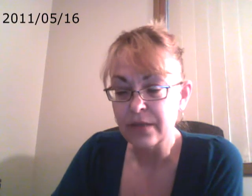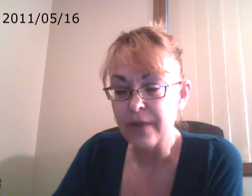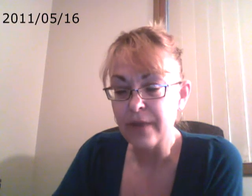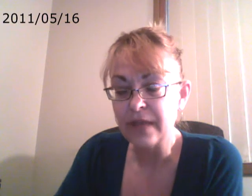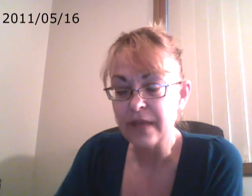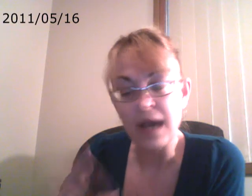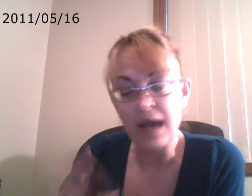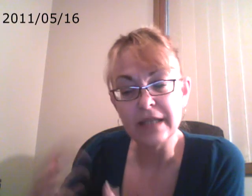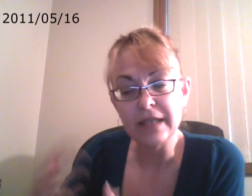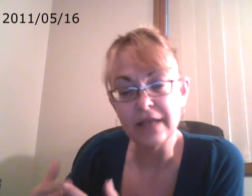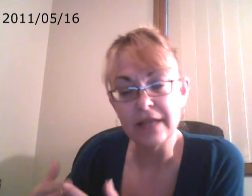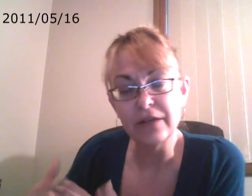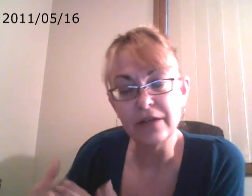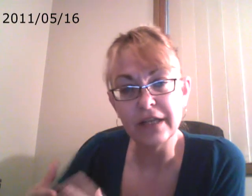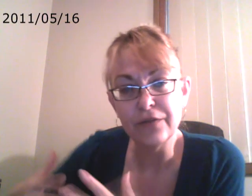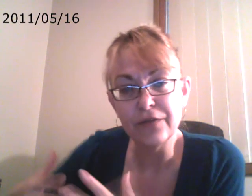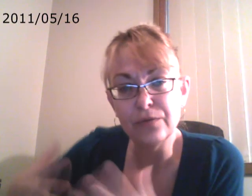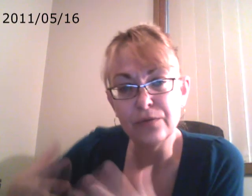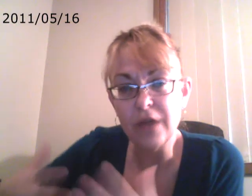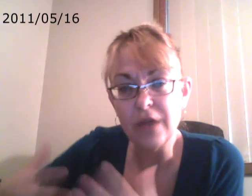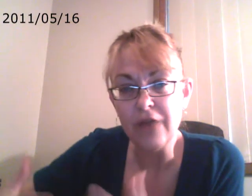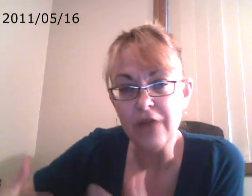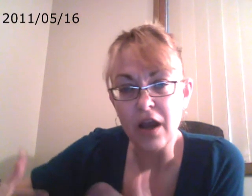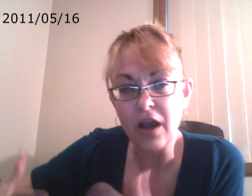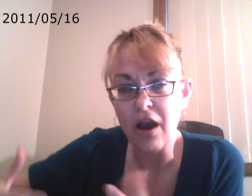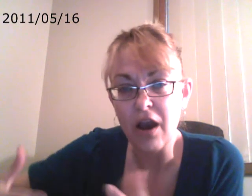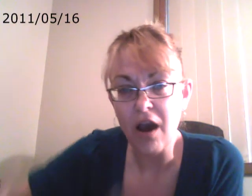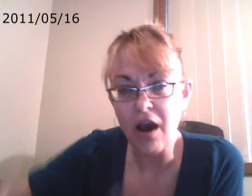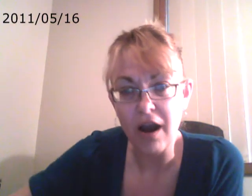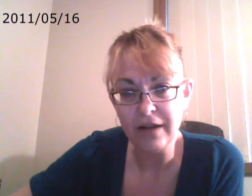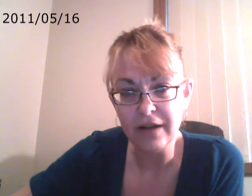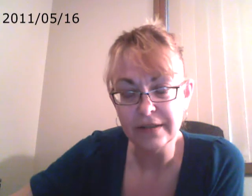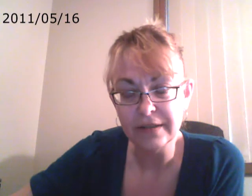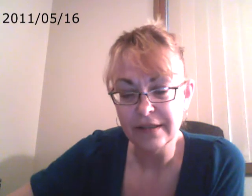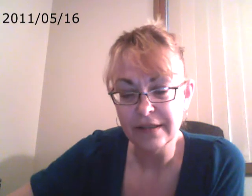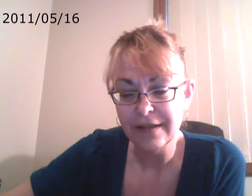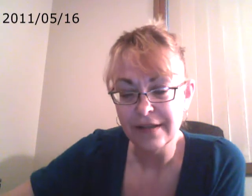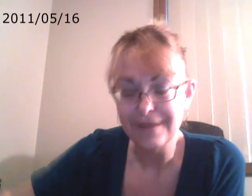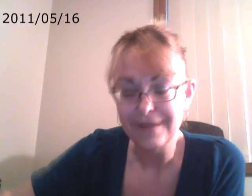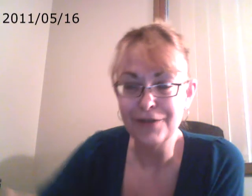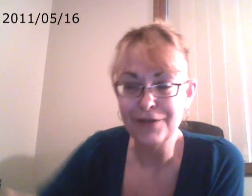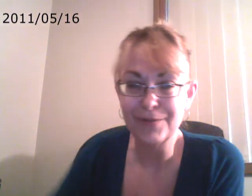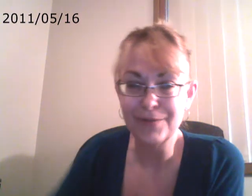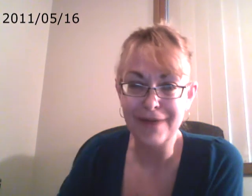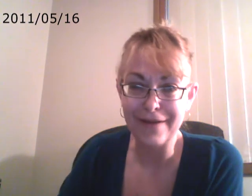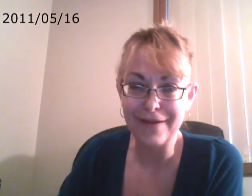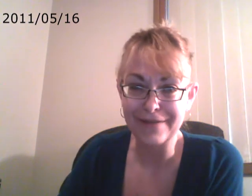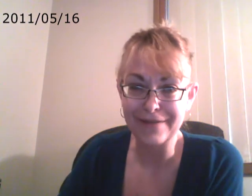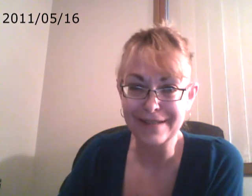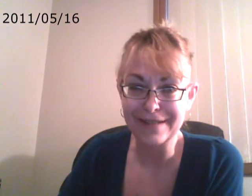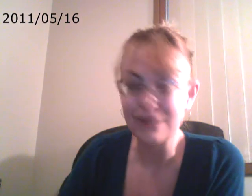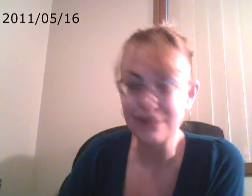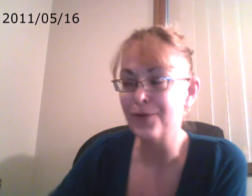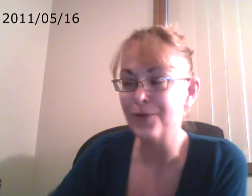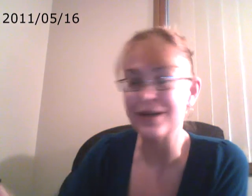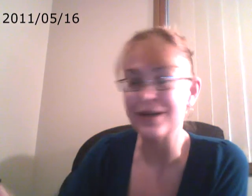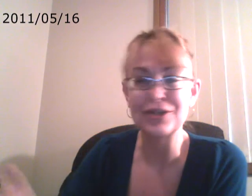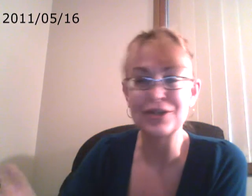I said, look, if you love a car, then you're proud of it. You want to show